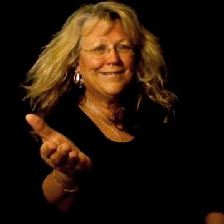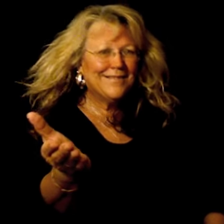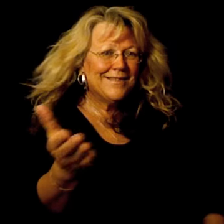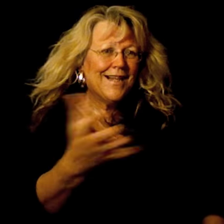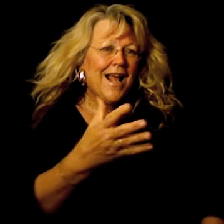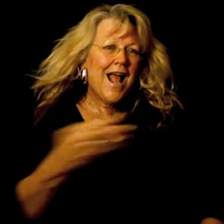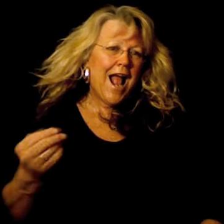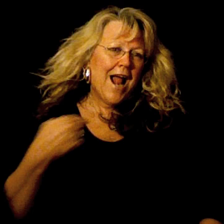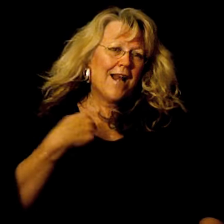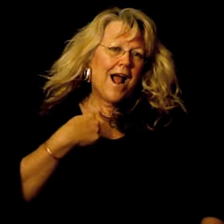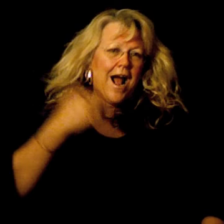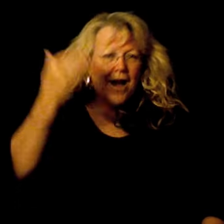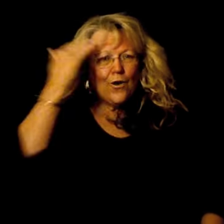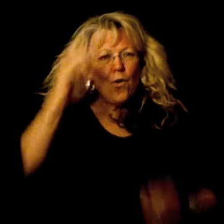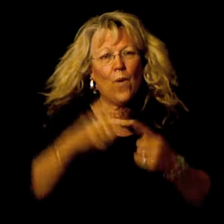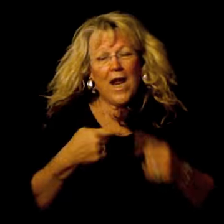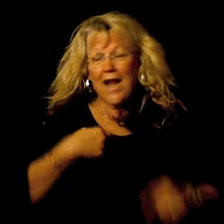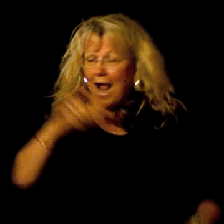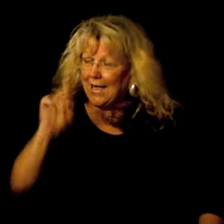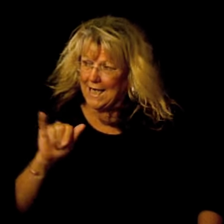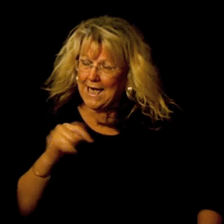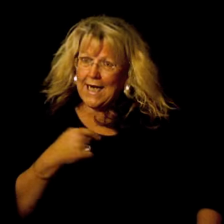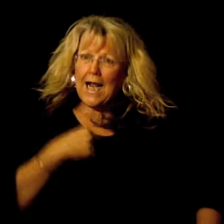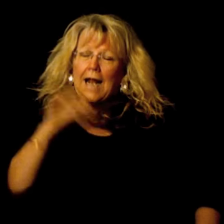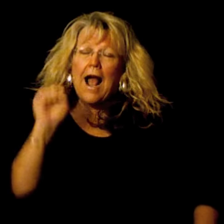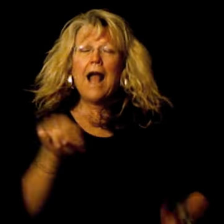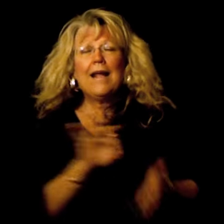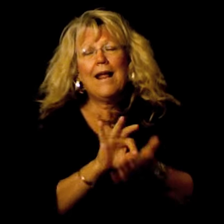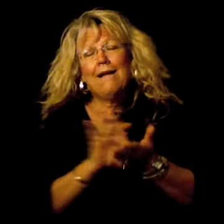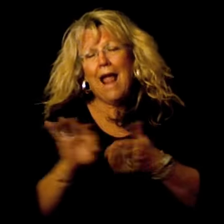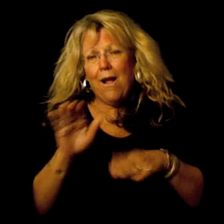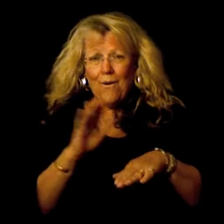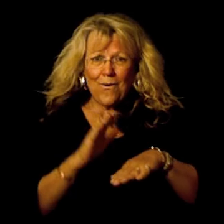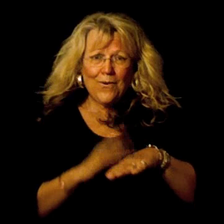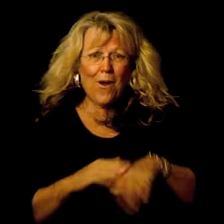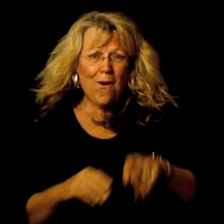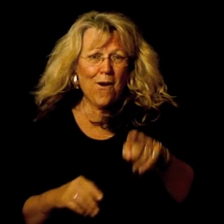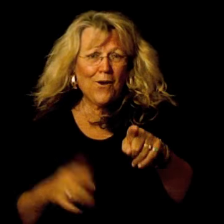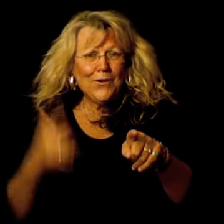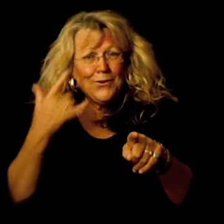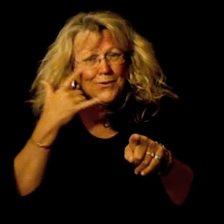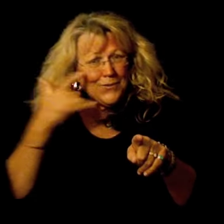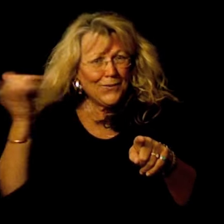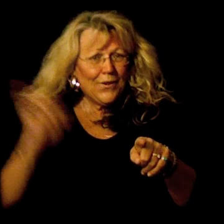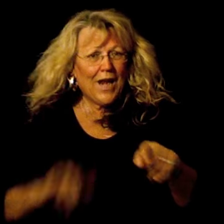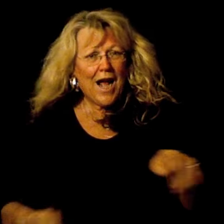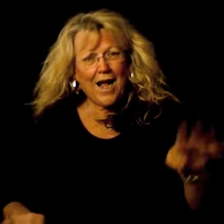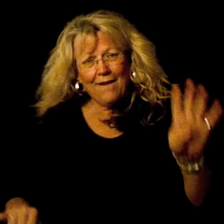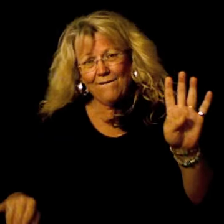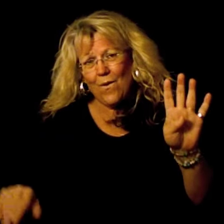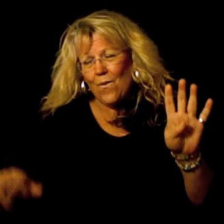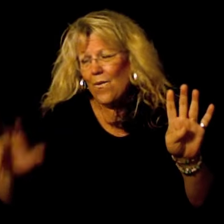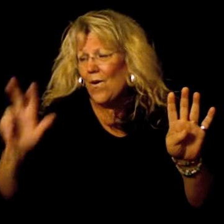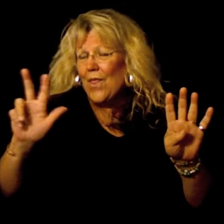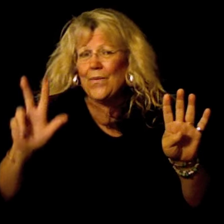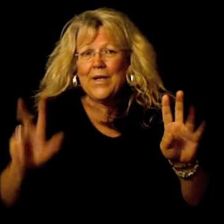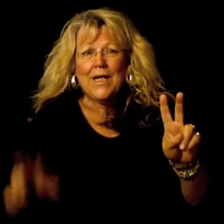And I know when I need it, I can count on you like four, three,